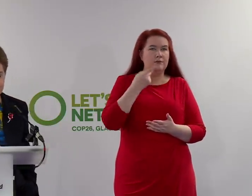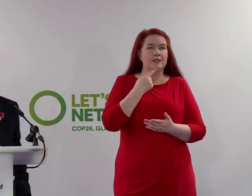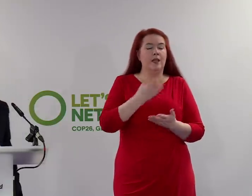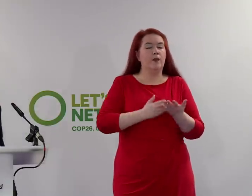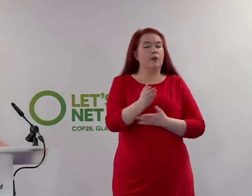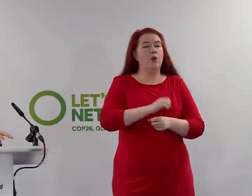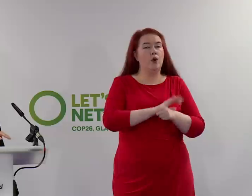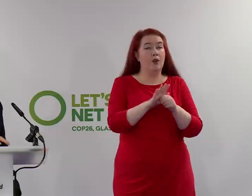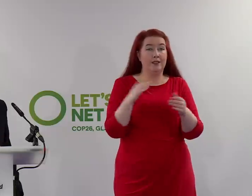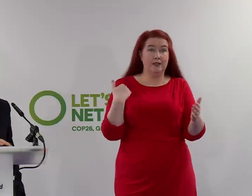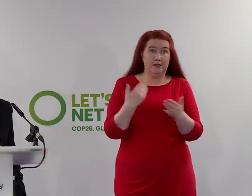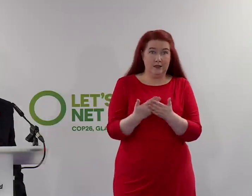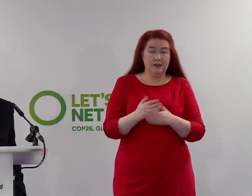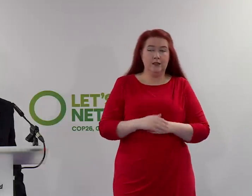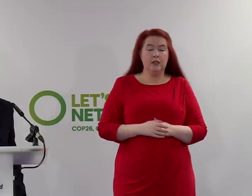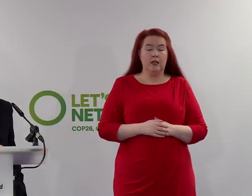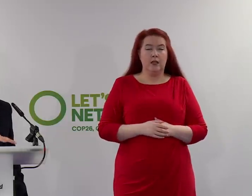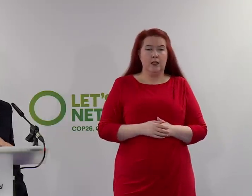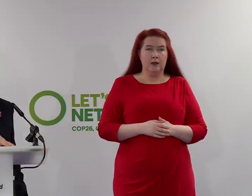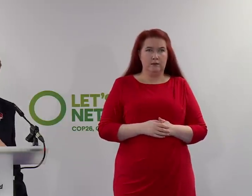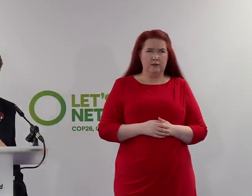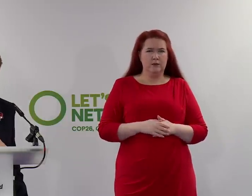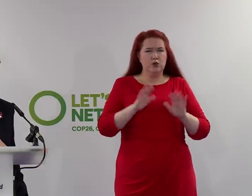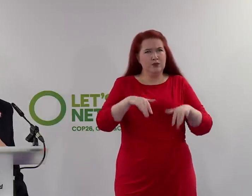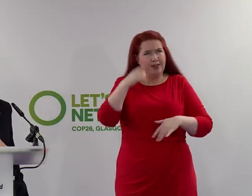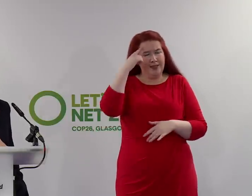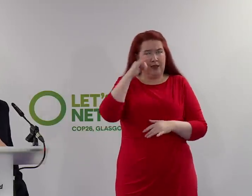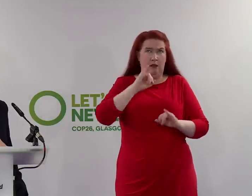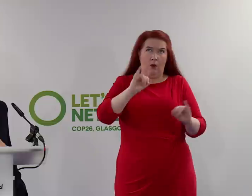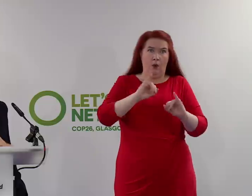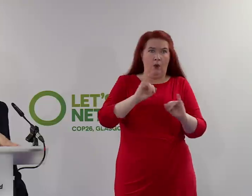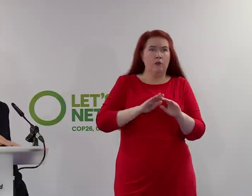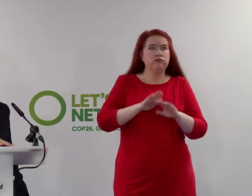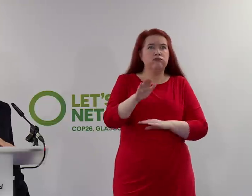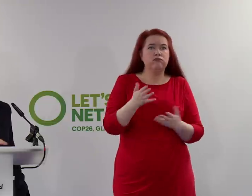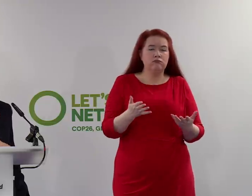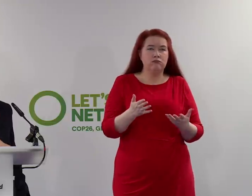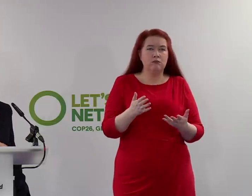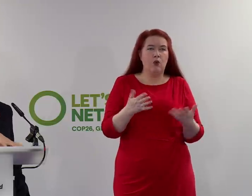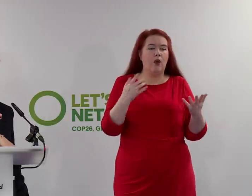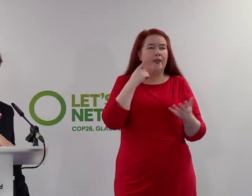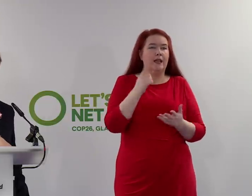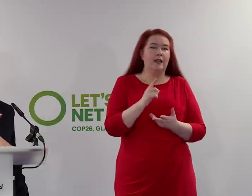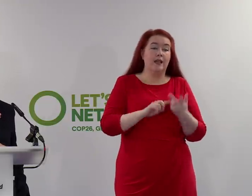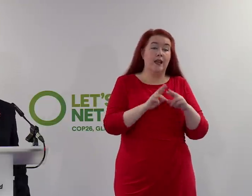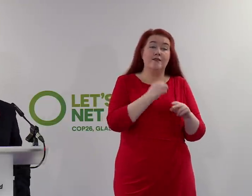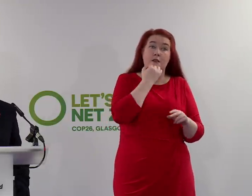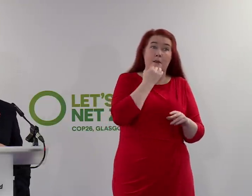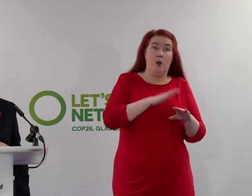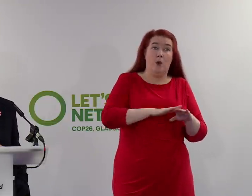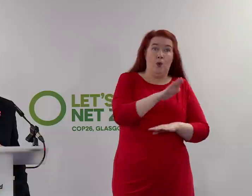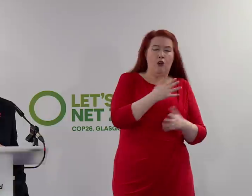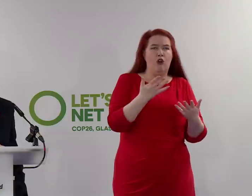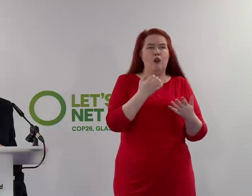COVID, we shouldn't be fatalistic or think that any rise or fall indeed in cases